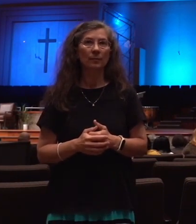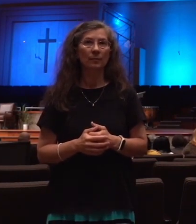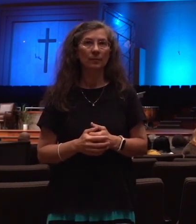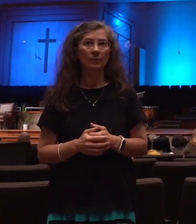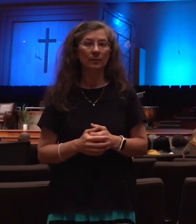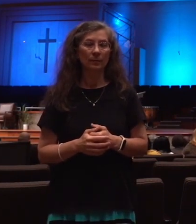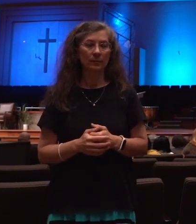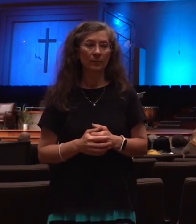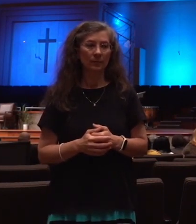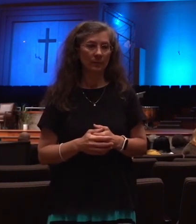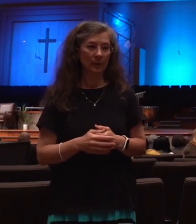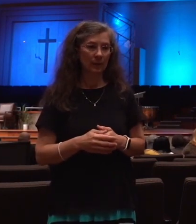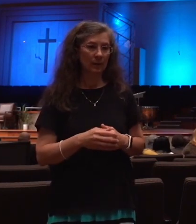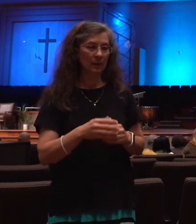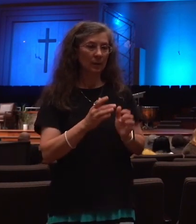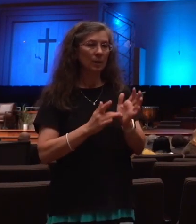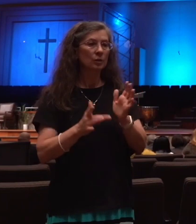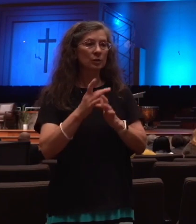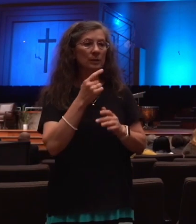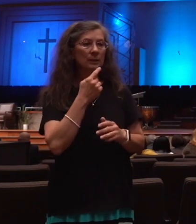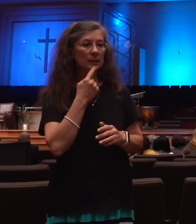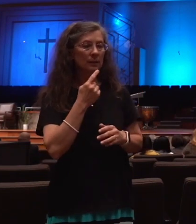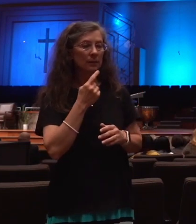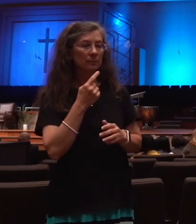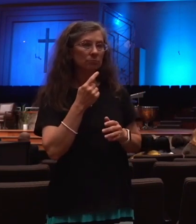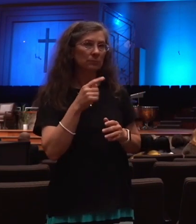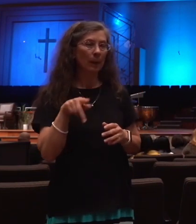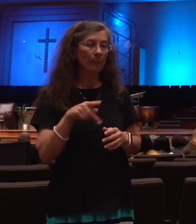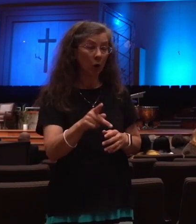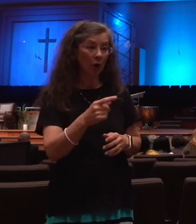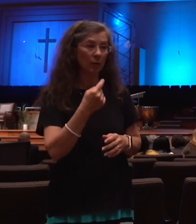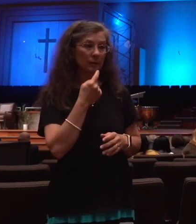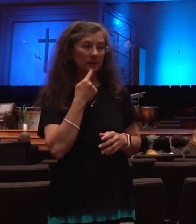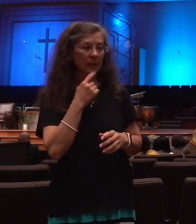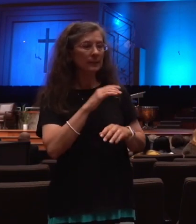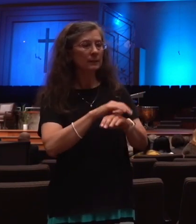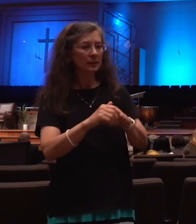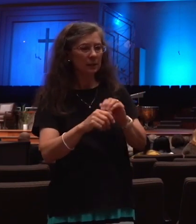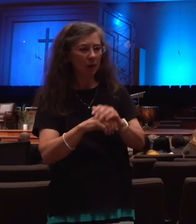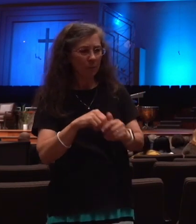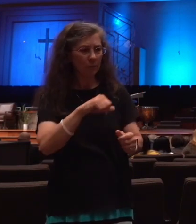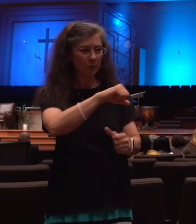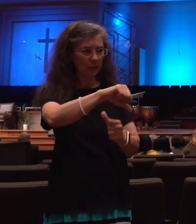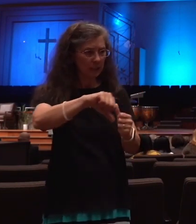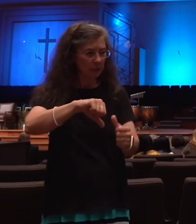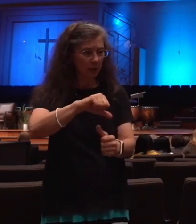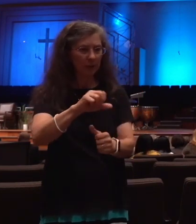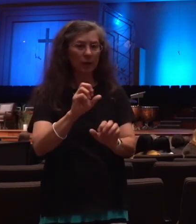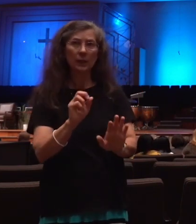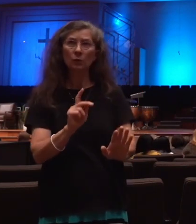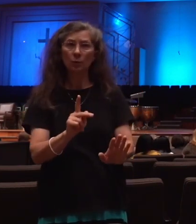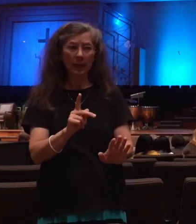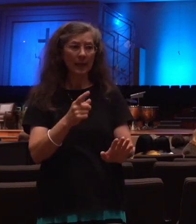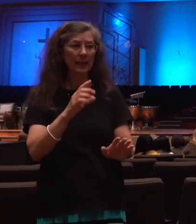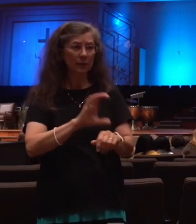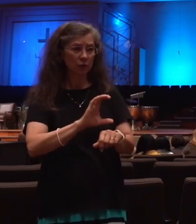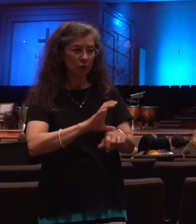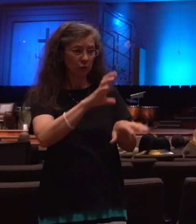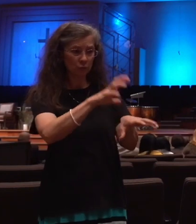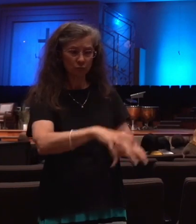saying, hey, comfort one another with these words because you're going to be raptured out. But then in verse two of chapter